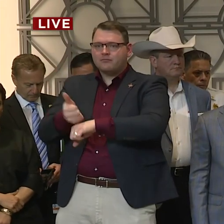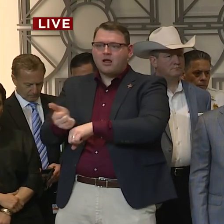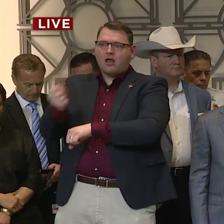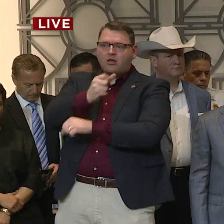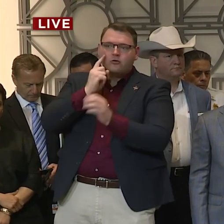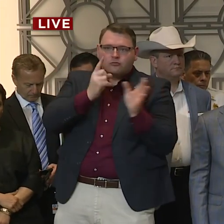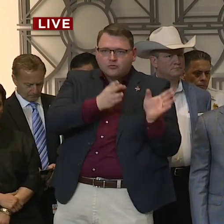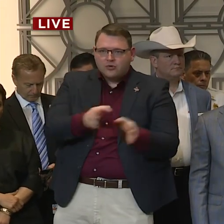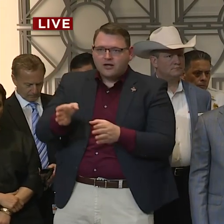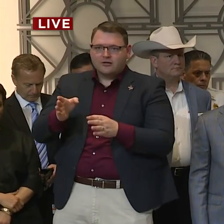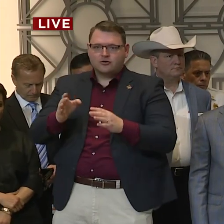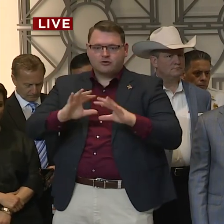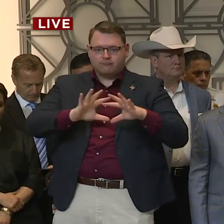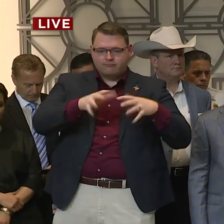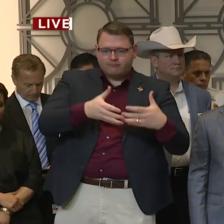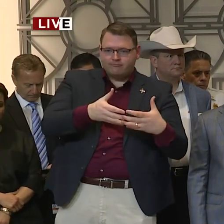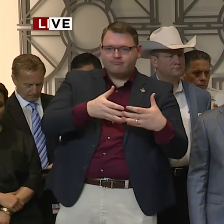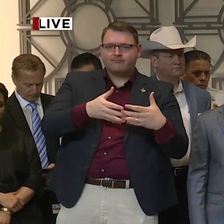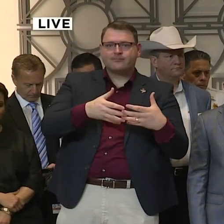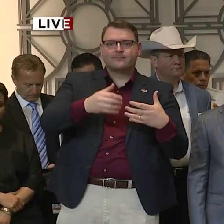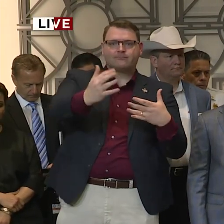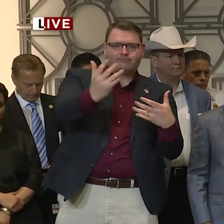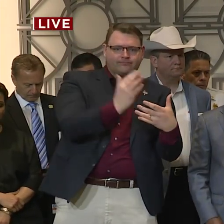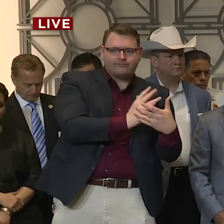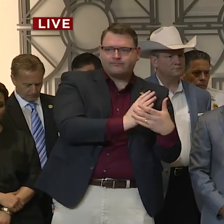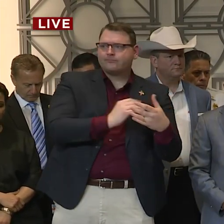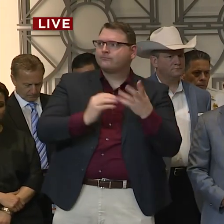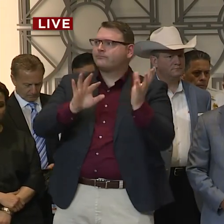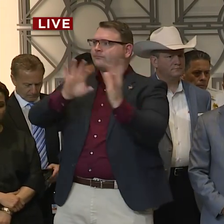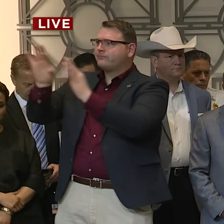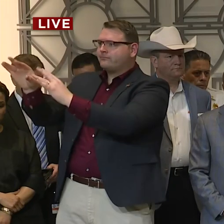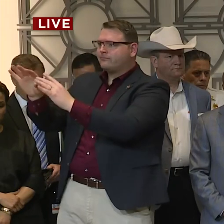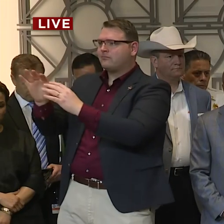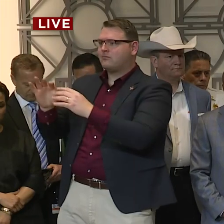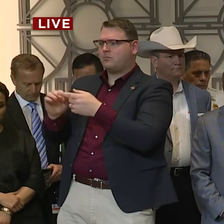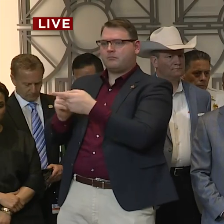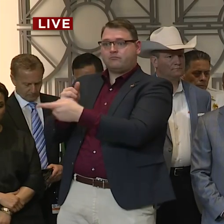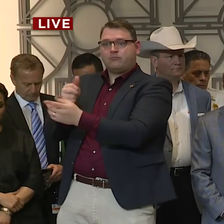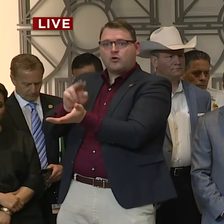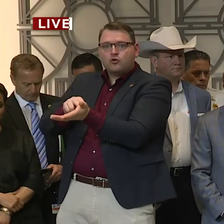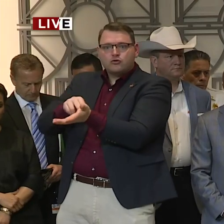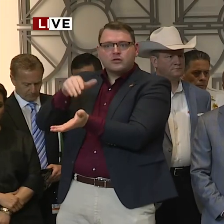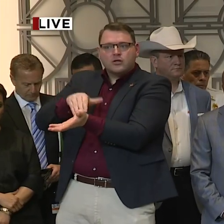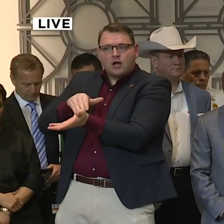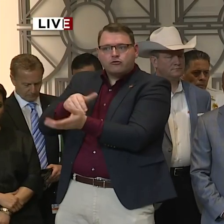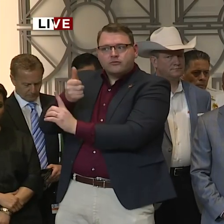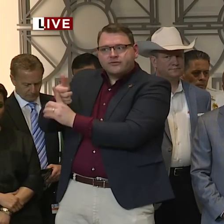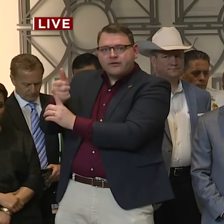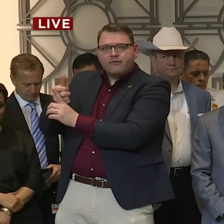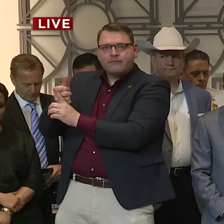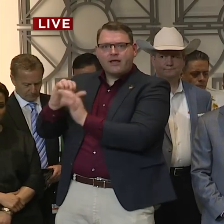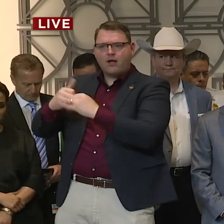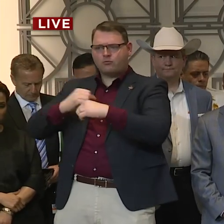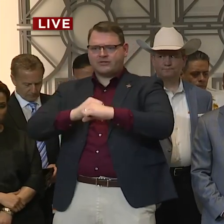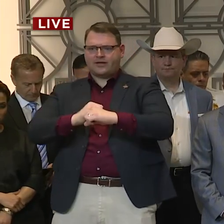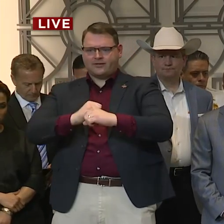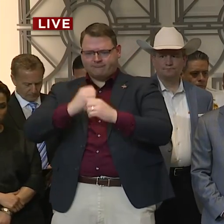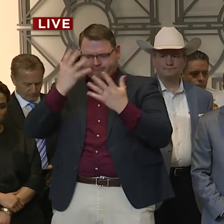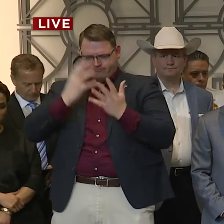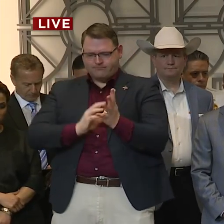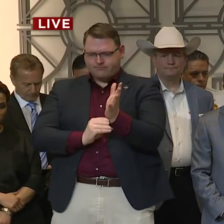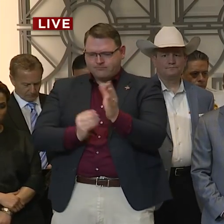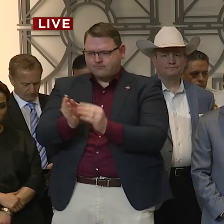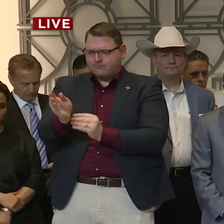their health care workers, personal protective equipment, how do they assure the supply chain, all the different communications